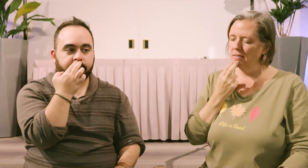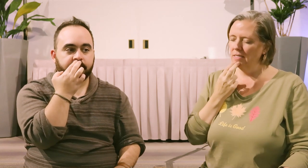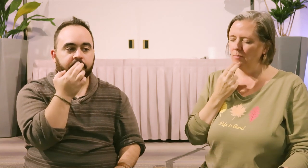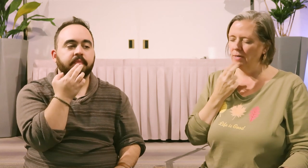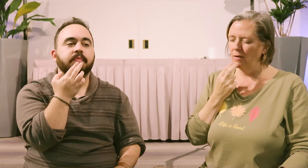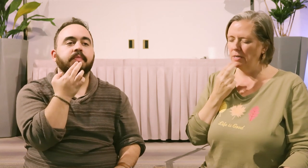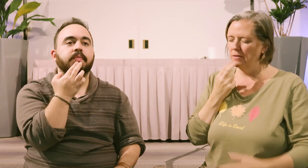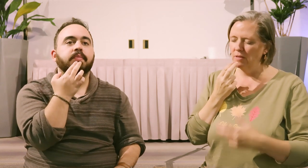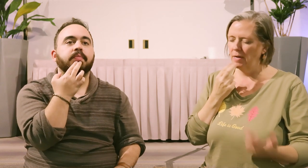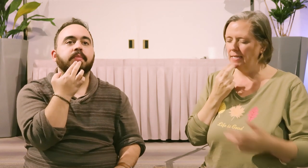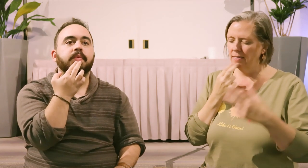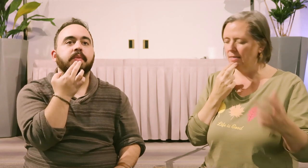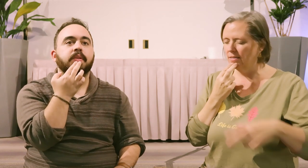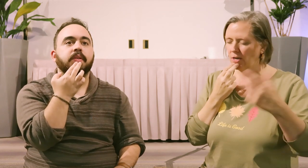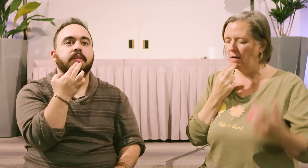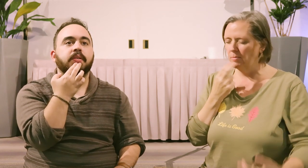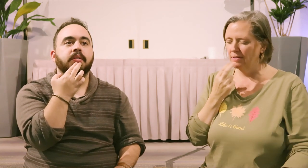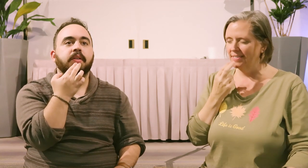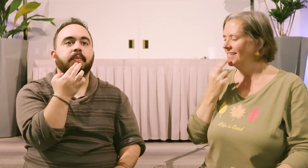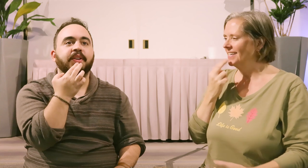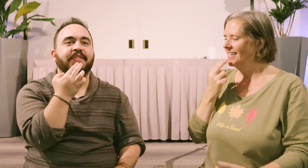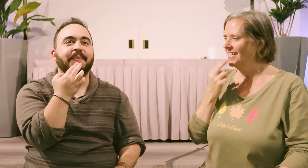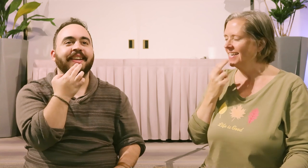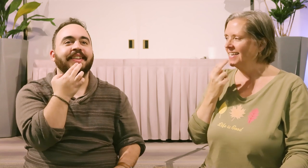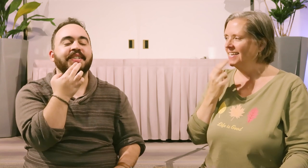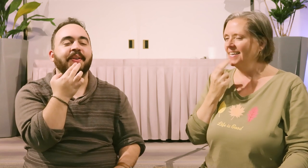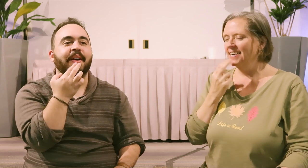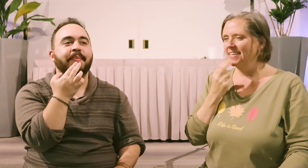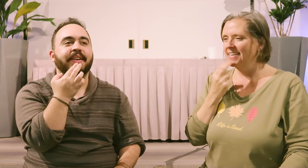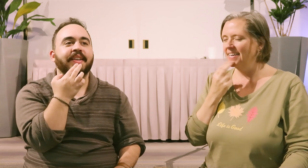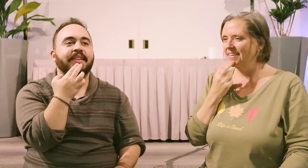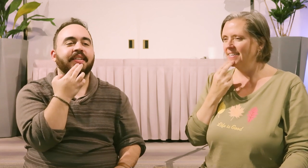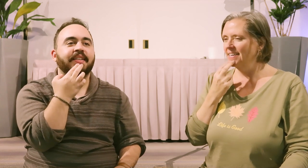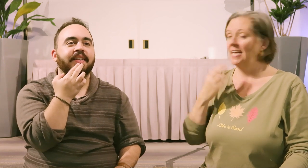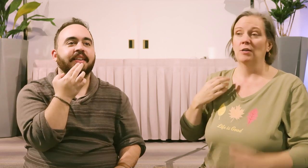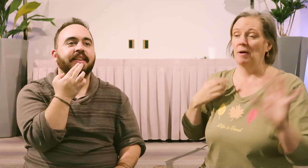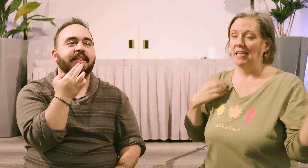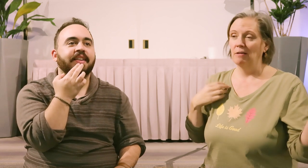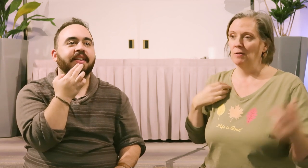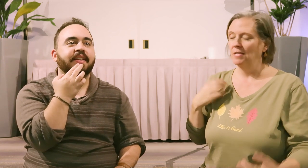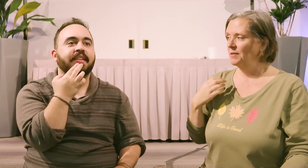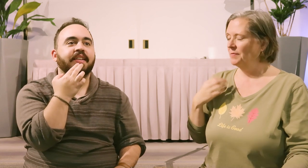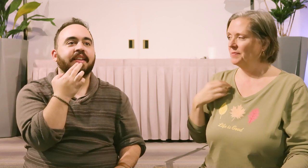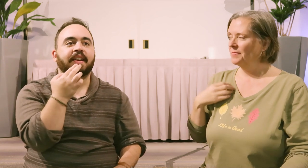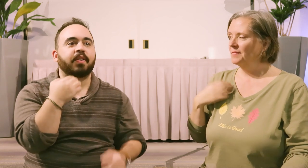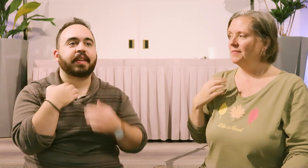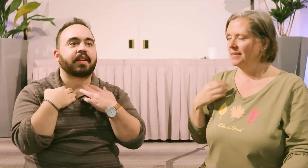Chin point. I wonder if the money can show up. I wonder if the money can show up. Yeah. I don't know about that household, though. I don't know about that